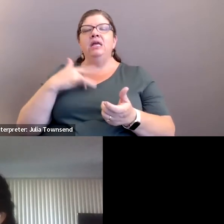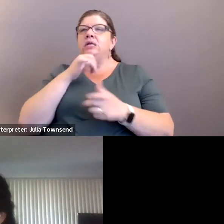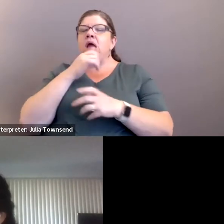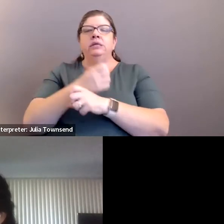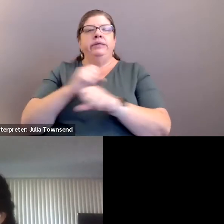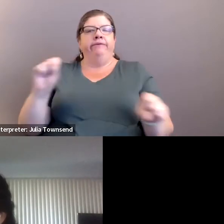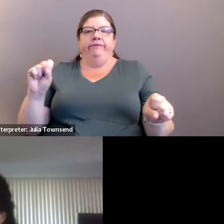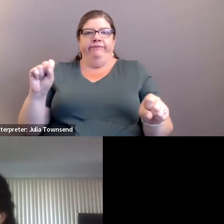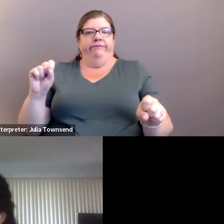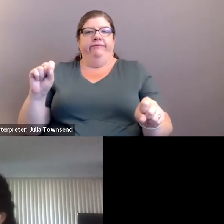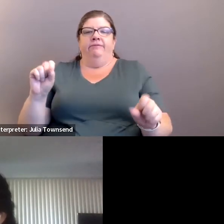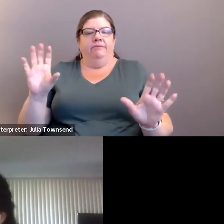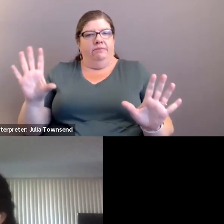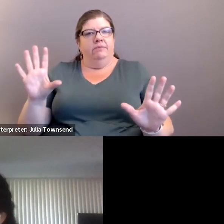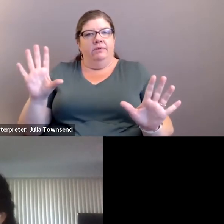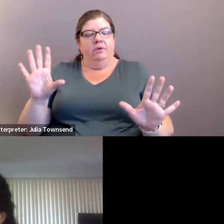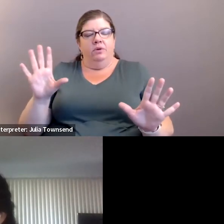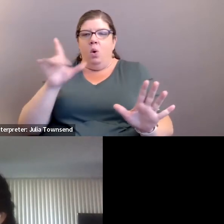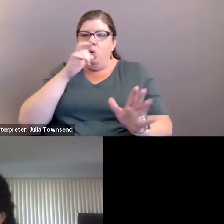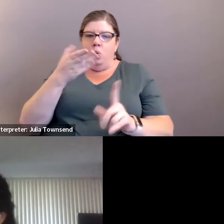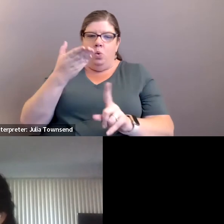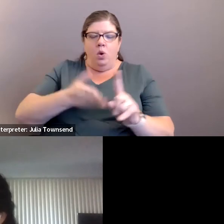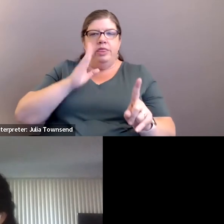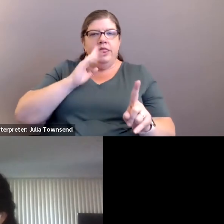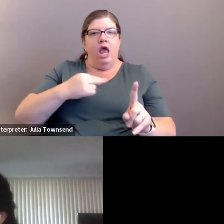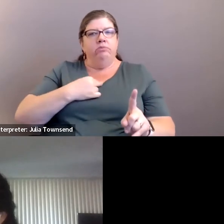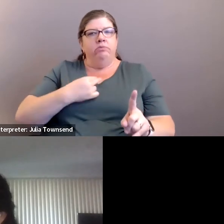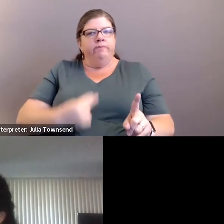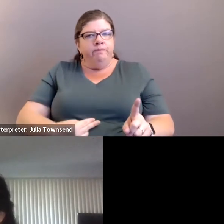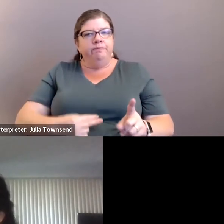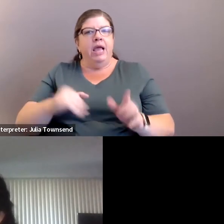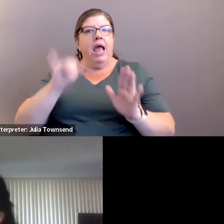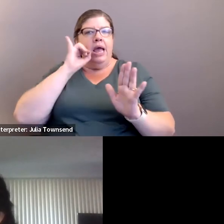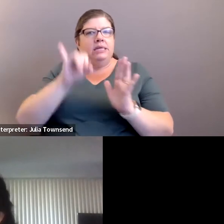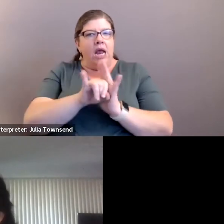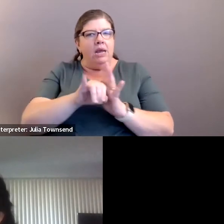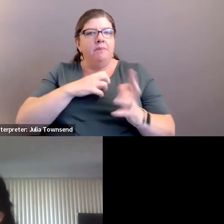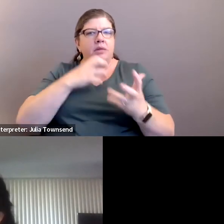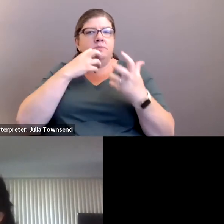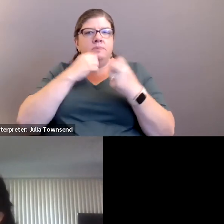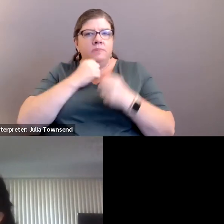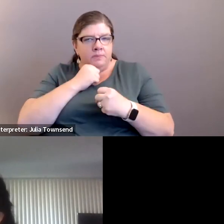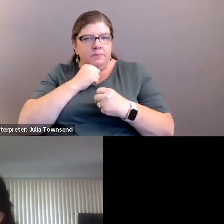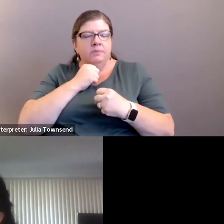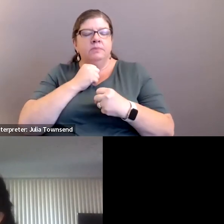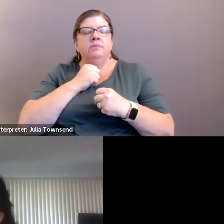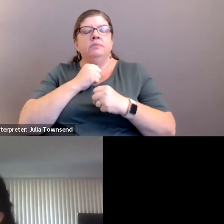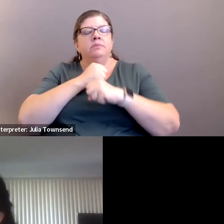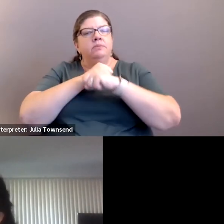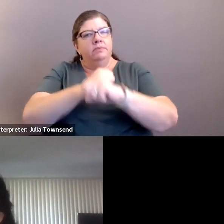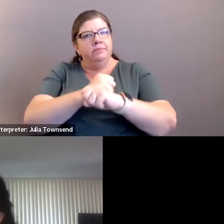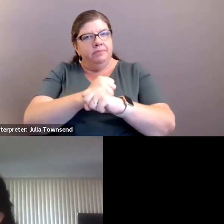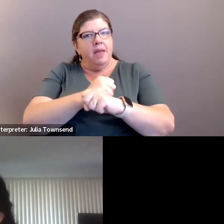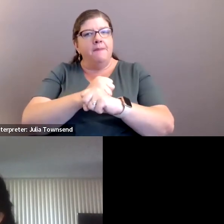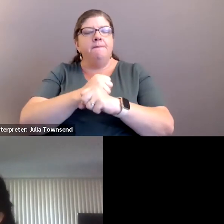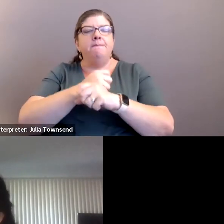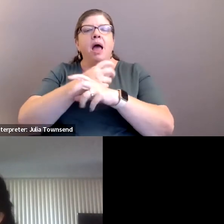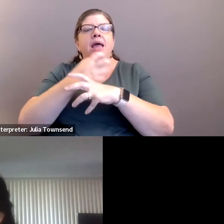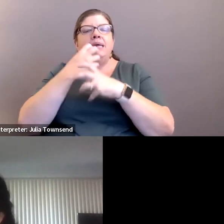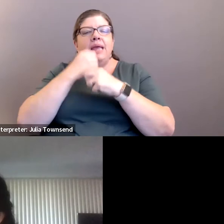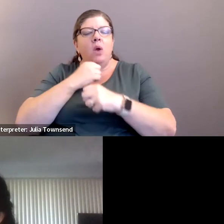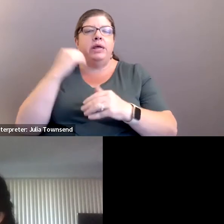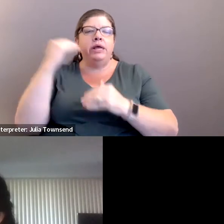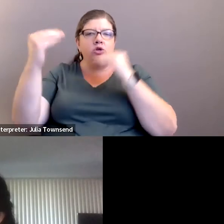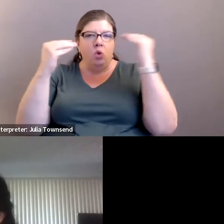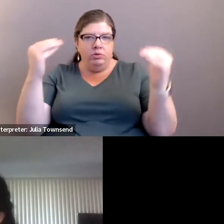themselves they're they're who their identity needs to be held in sacred sacred arms here by the caring adults that